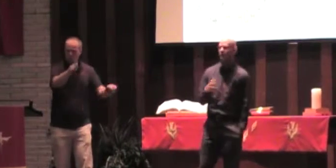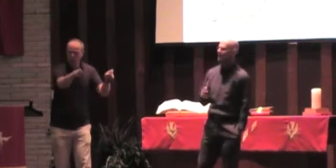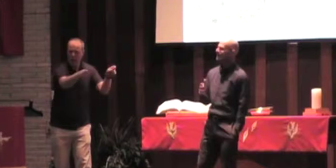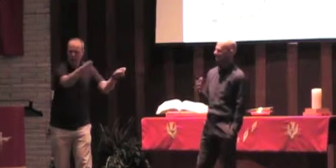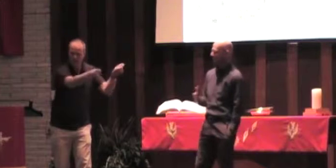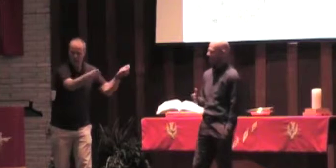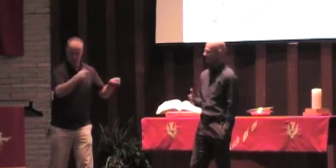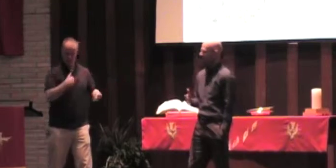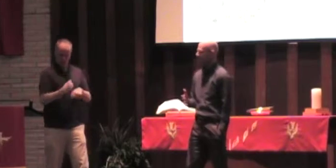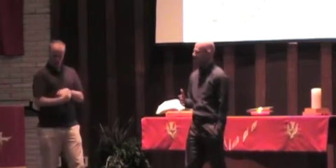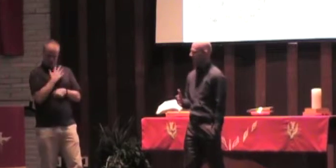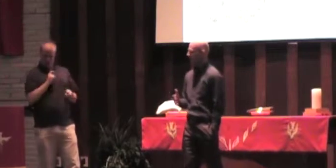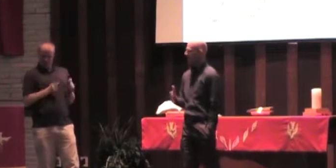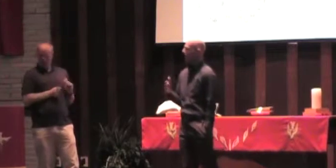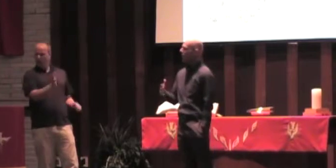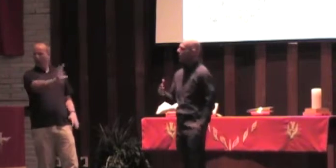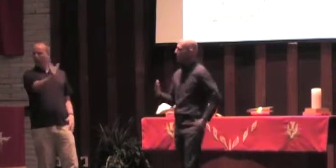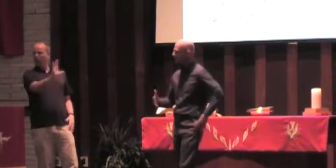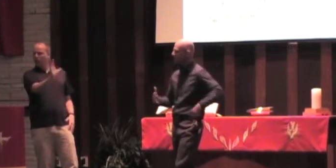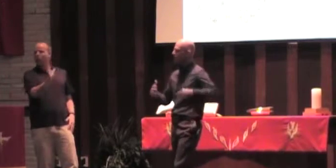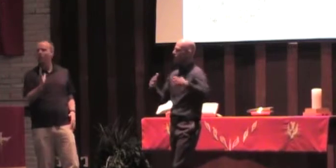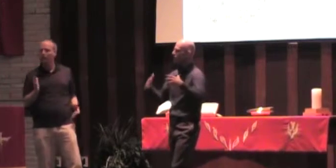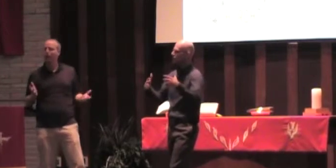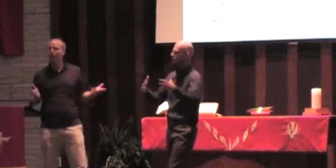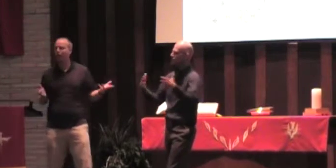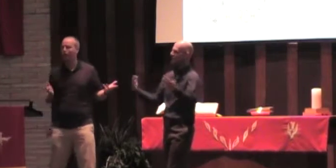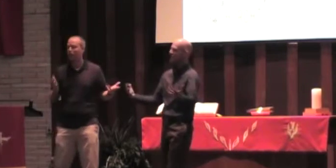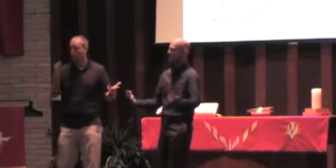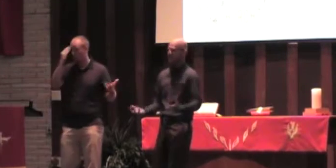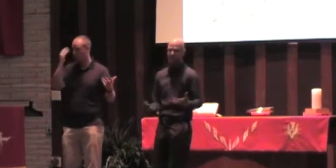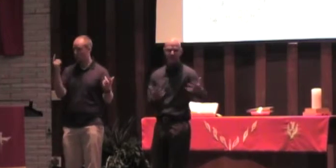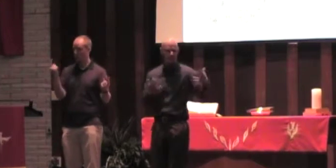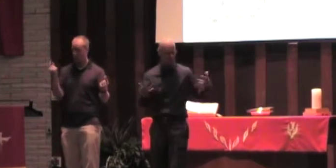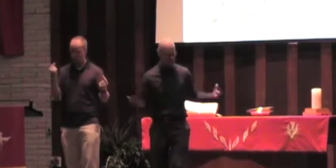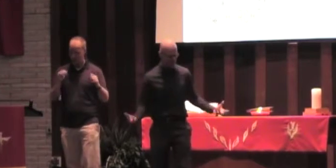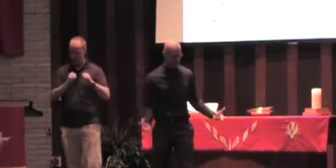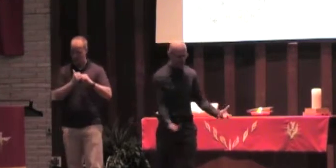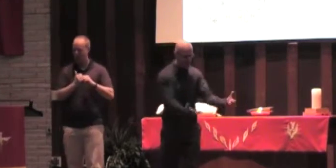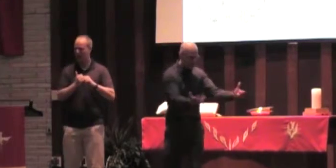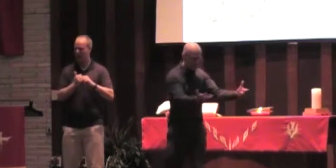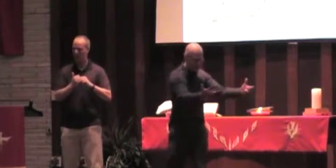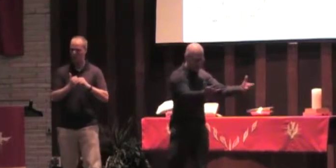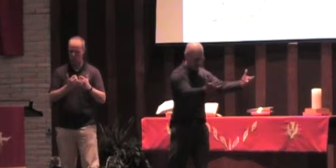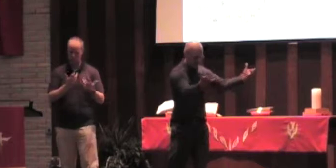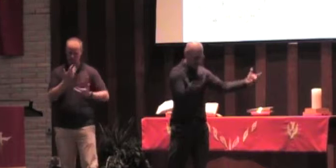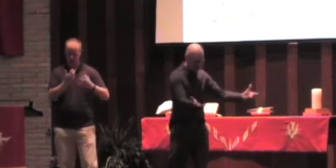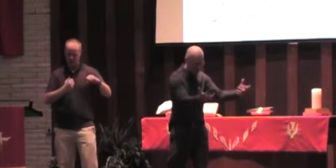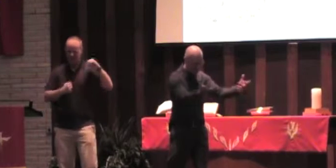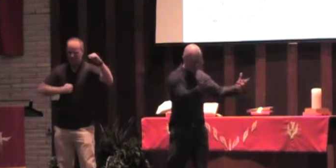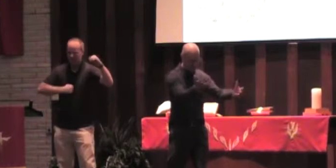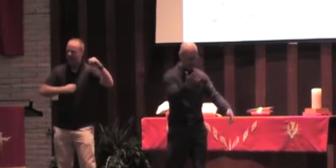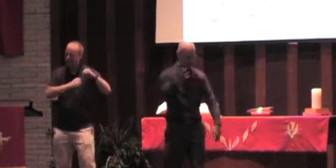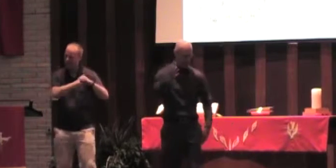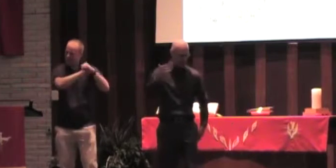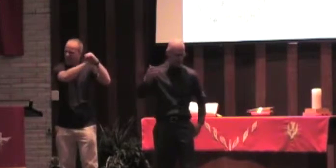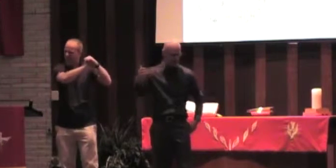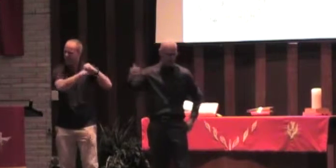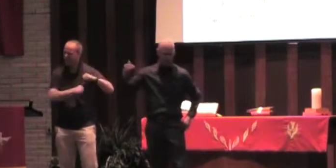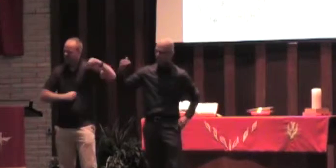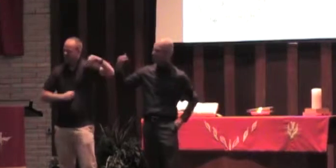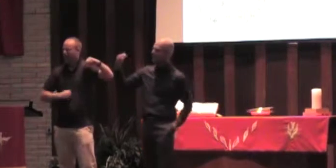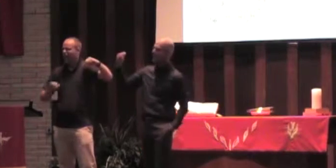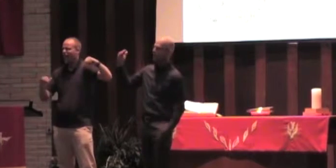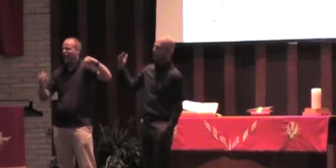a threat to them. And all they knew to do in defense of this beautiful thing, this beautiful uprising,